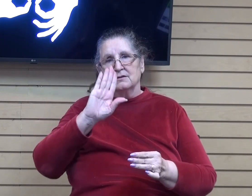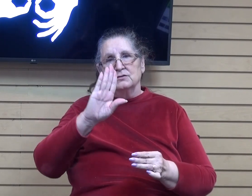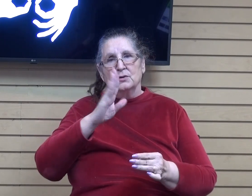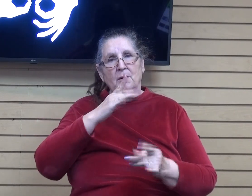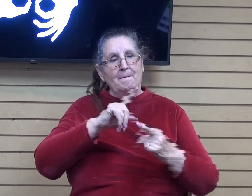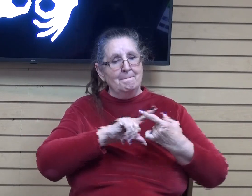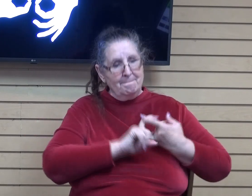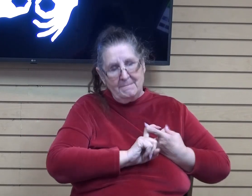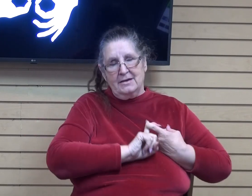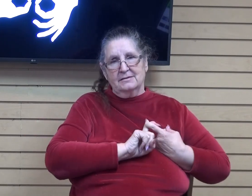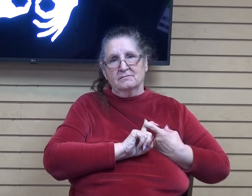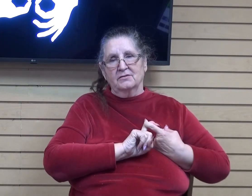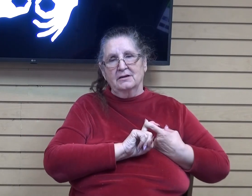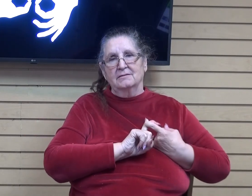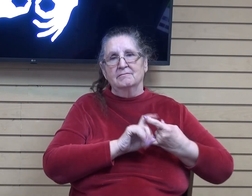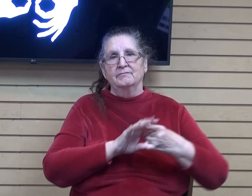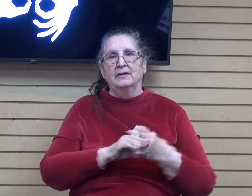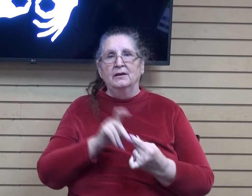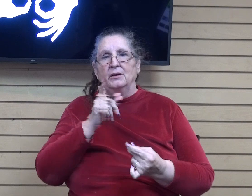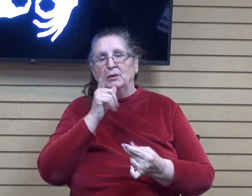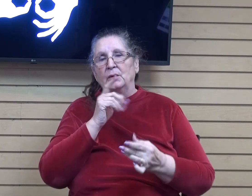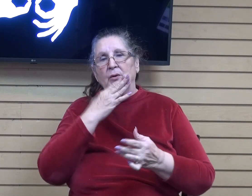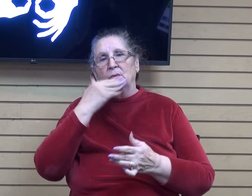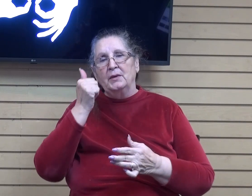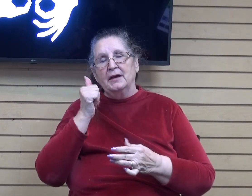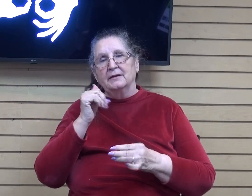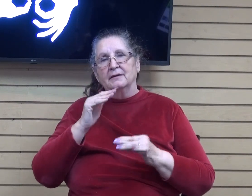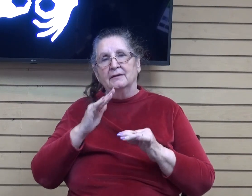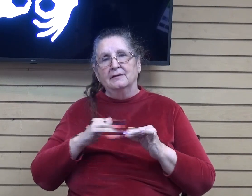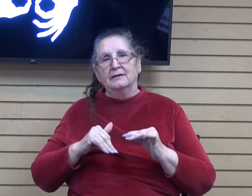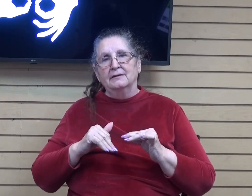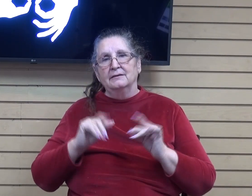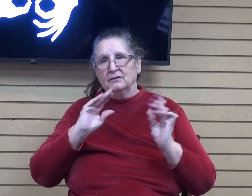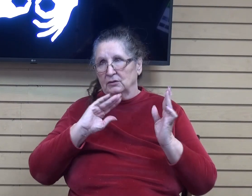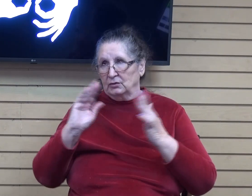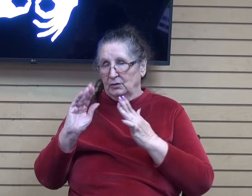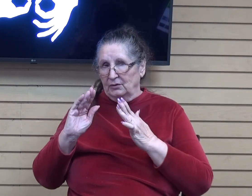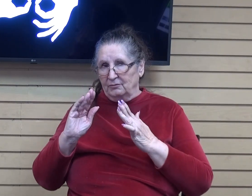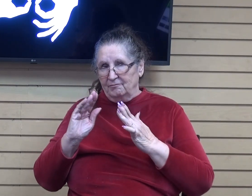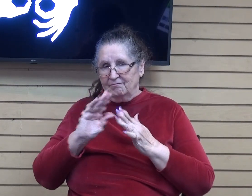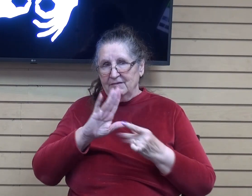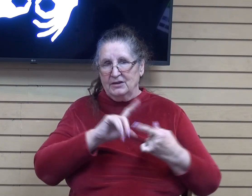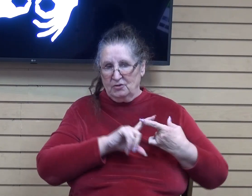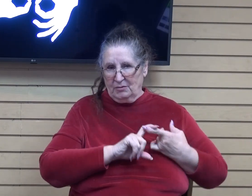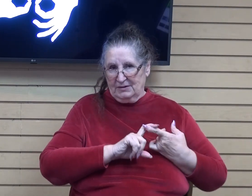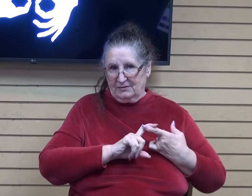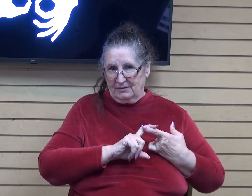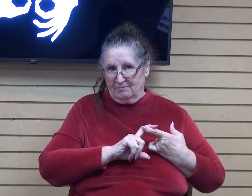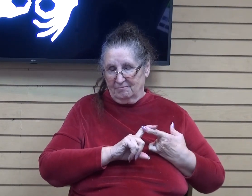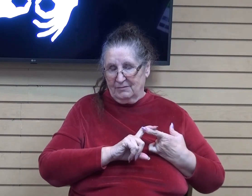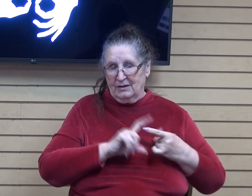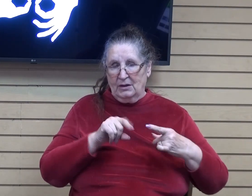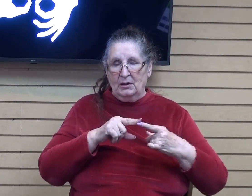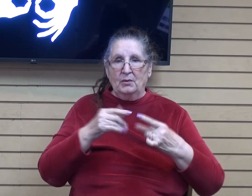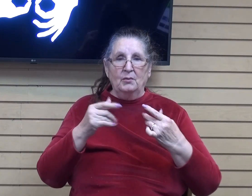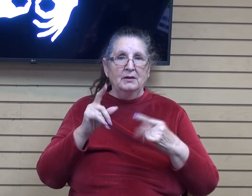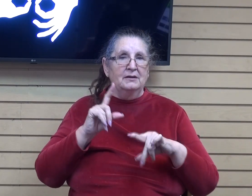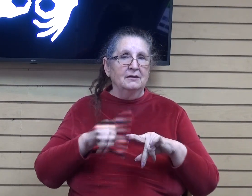and who better than to turn to than your best friend when you can't even comprehend